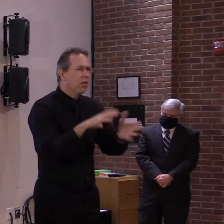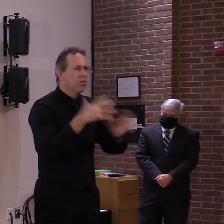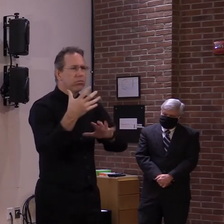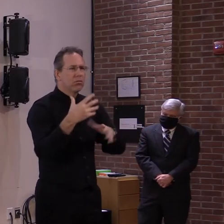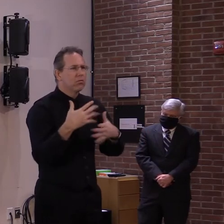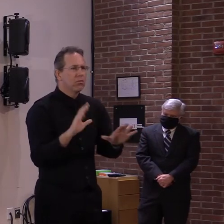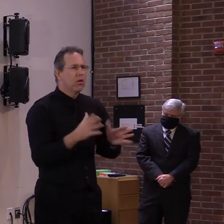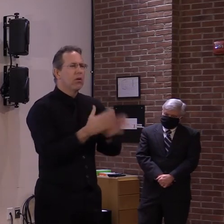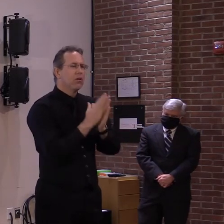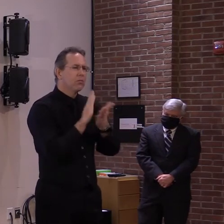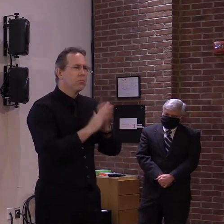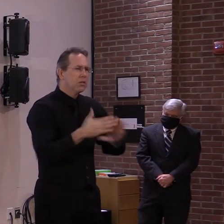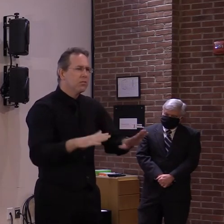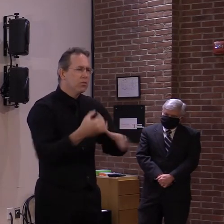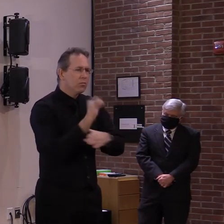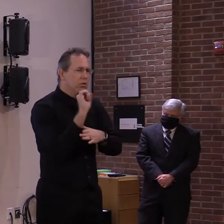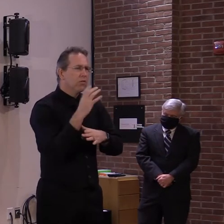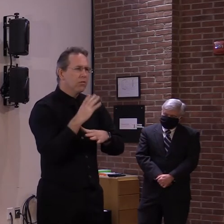advocate for another day.